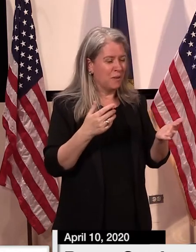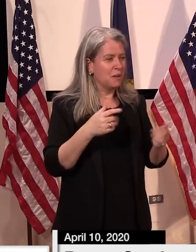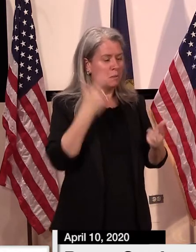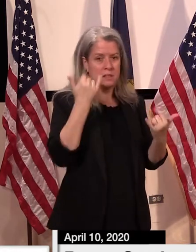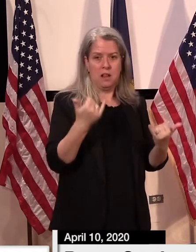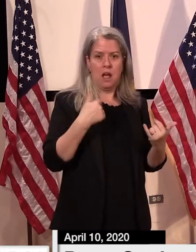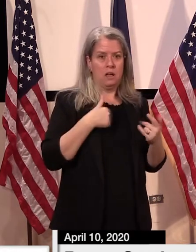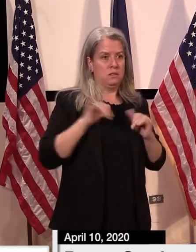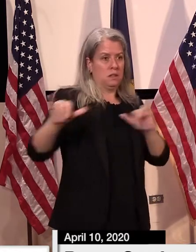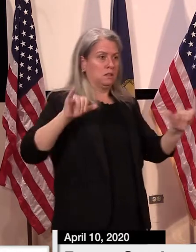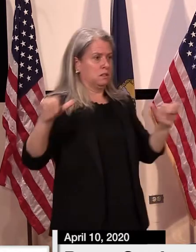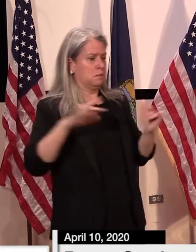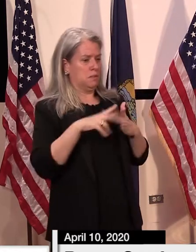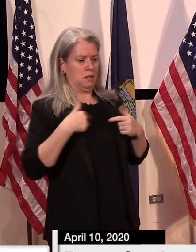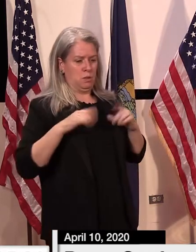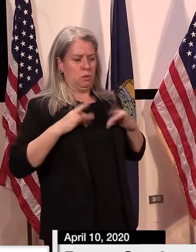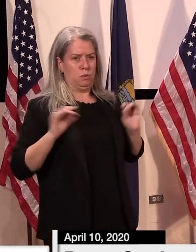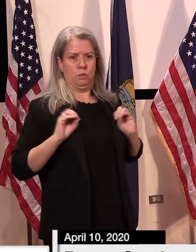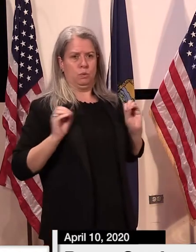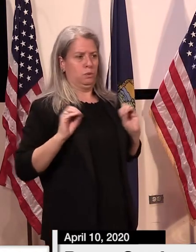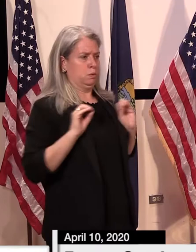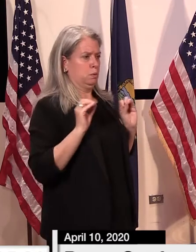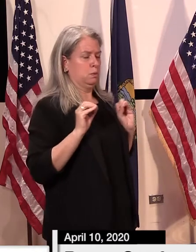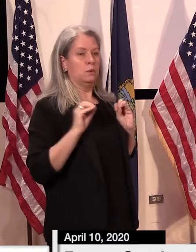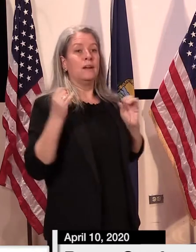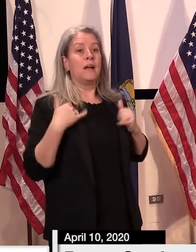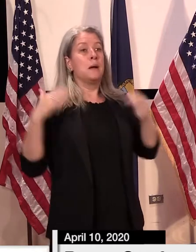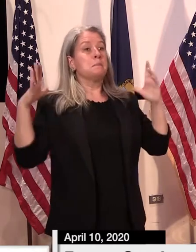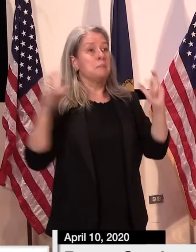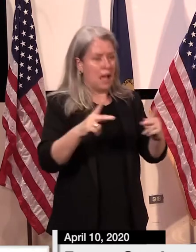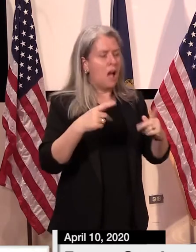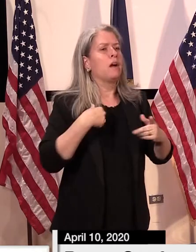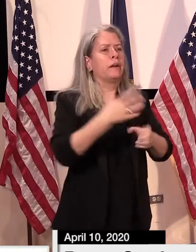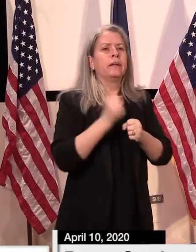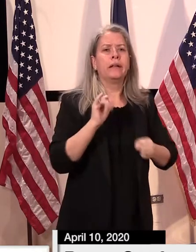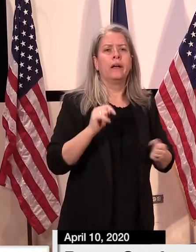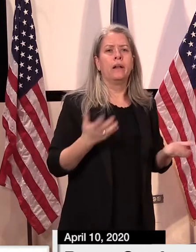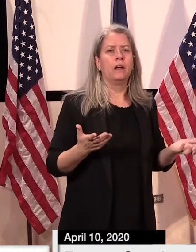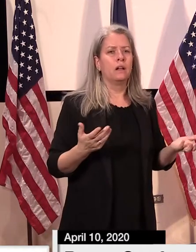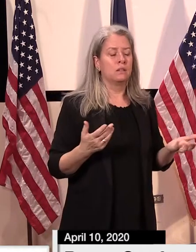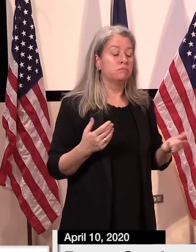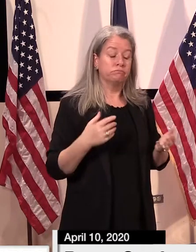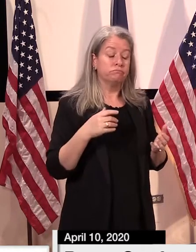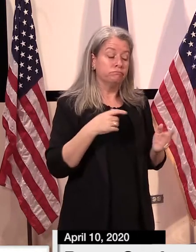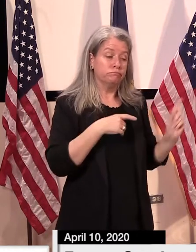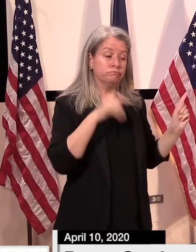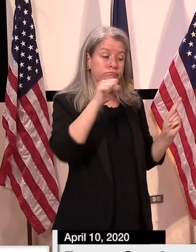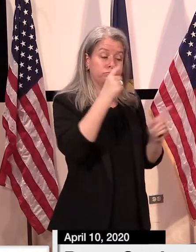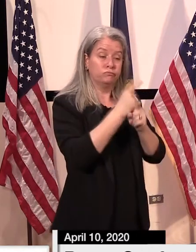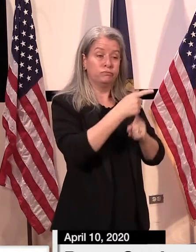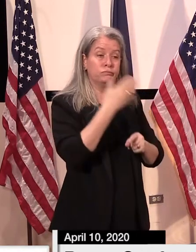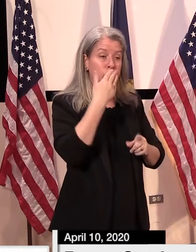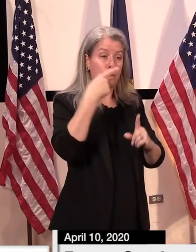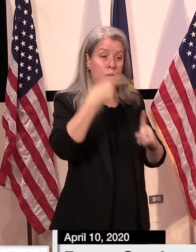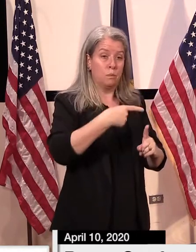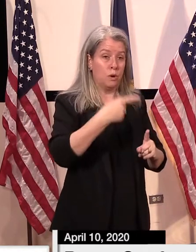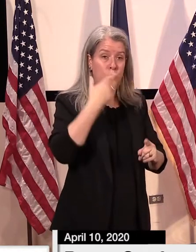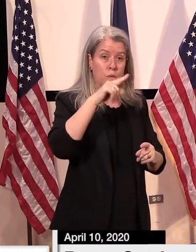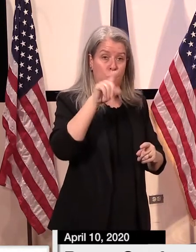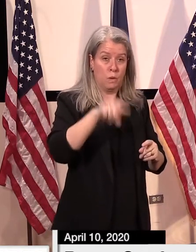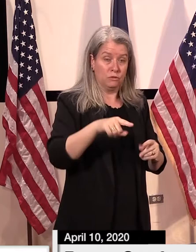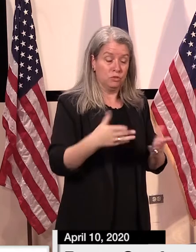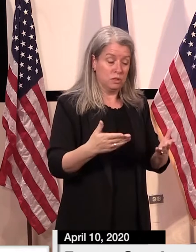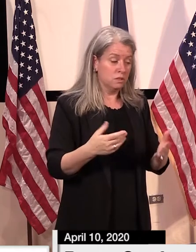it is, as you say, I mean, there's a lot of fear that we have that this could all of a sudden spike, but there's the